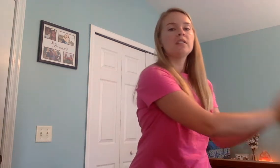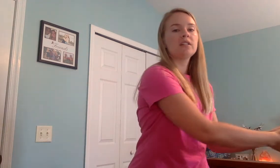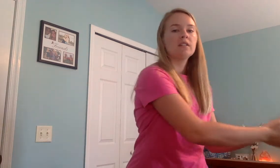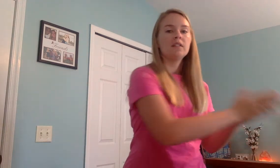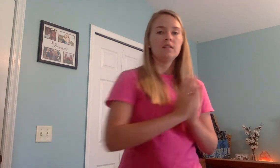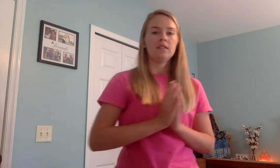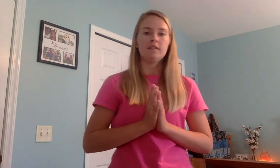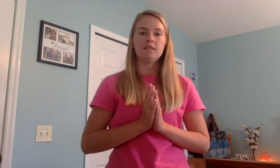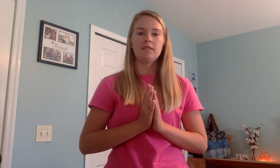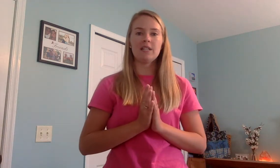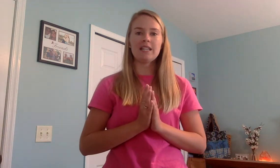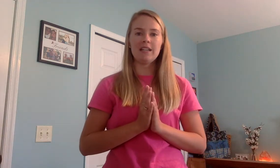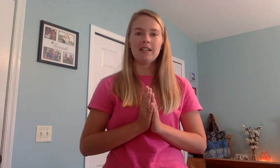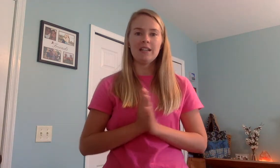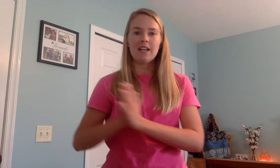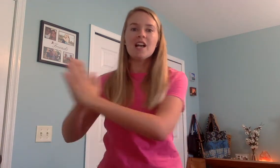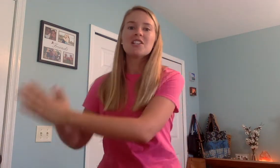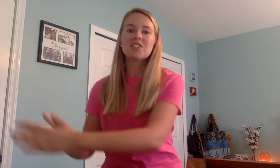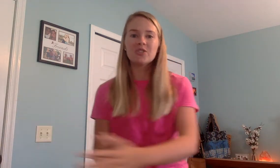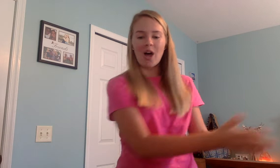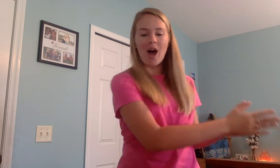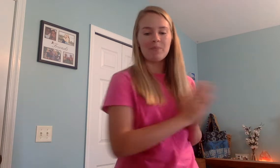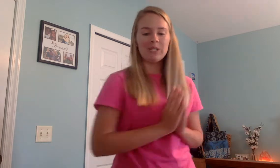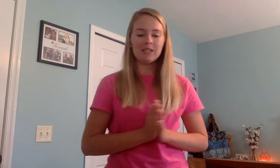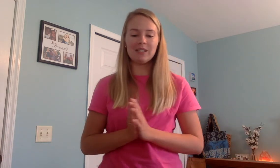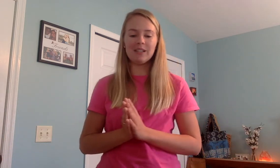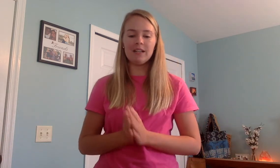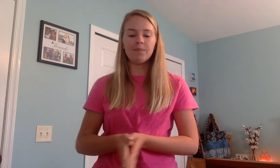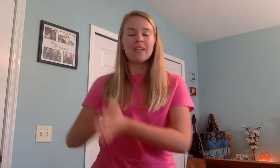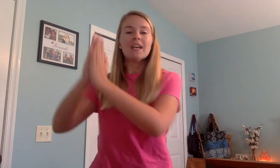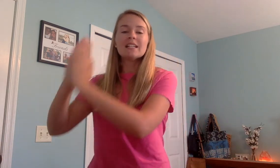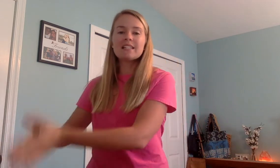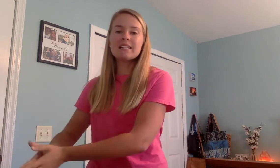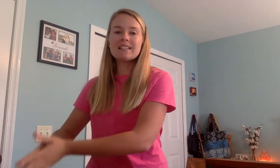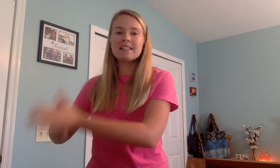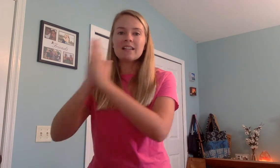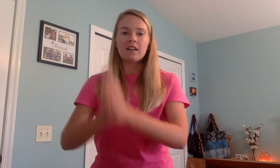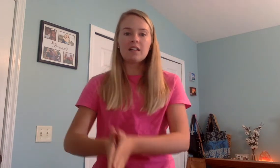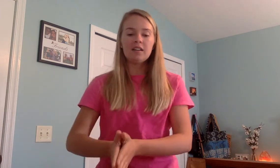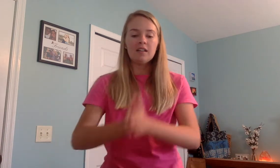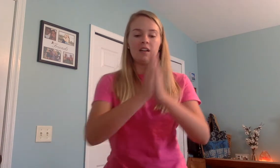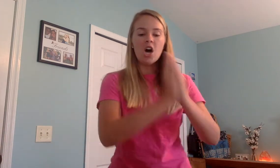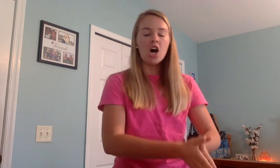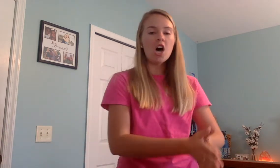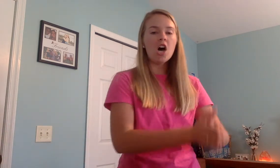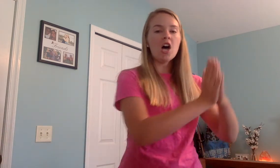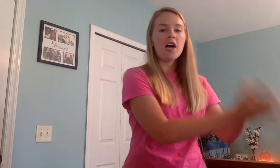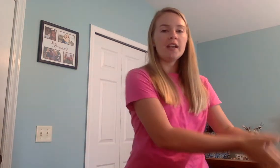t. What is it? Stopped. Good. S, k, un,